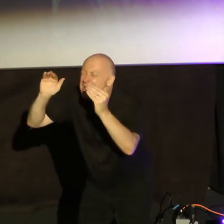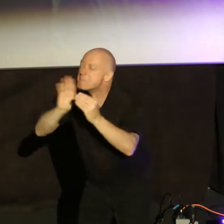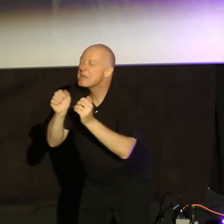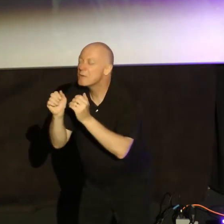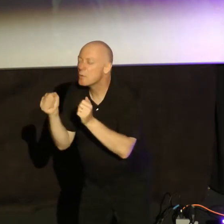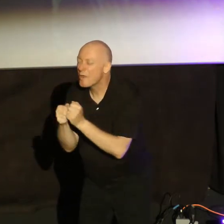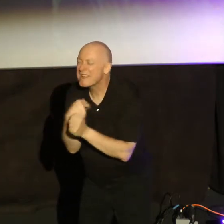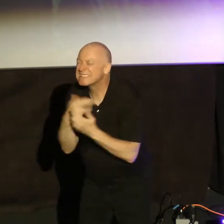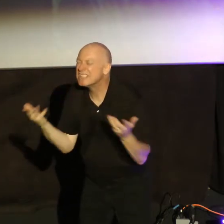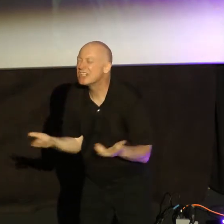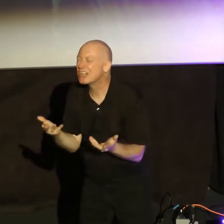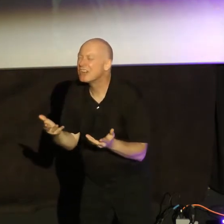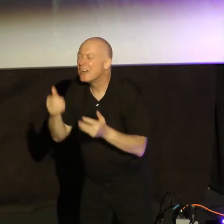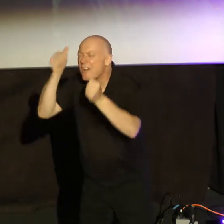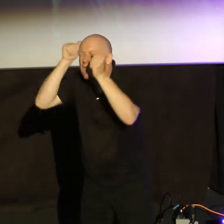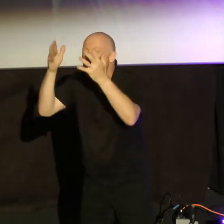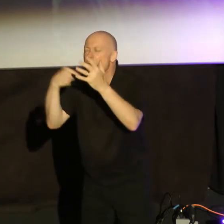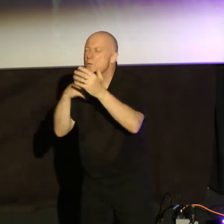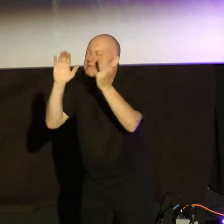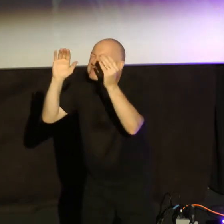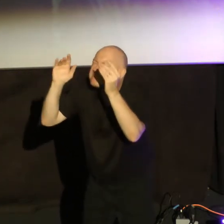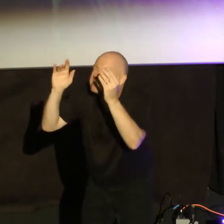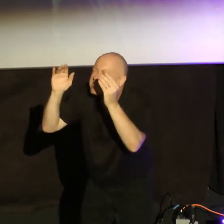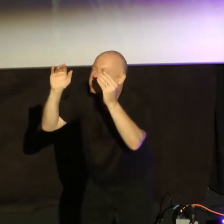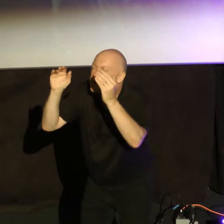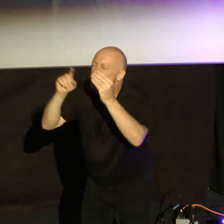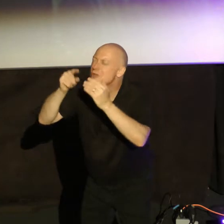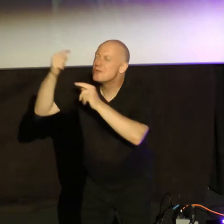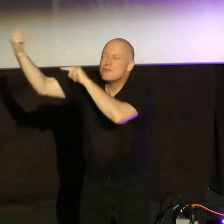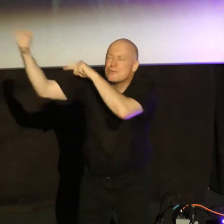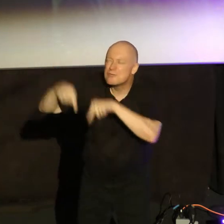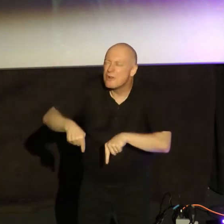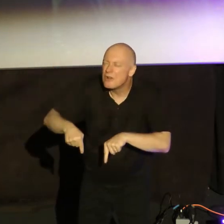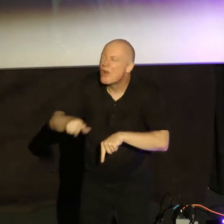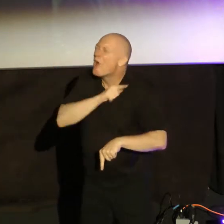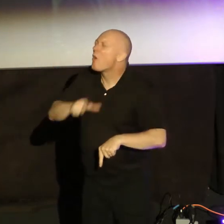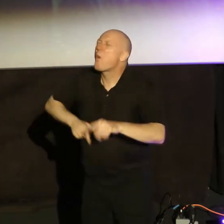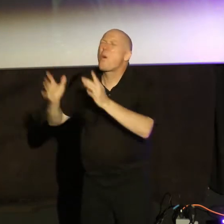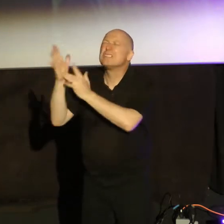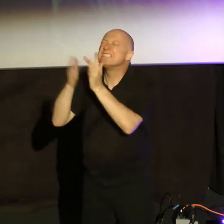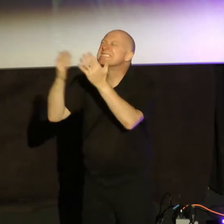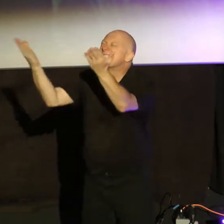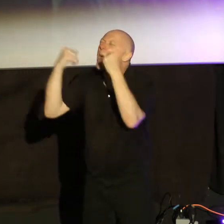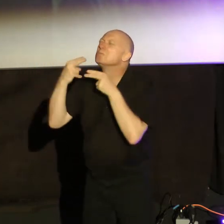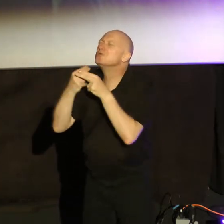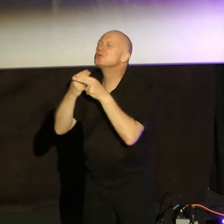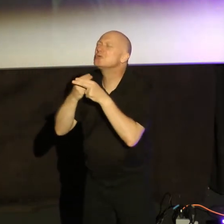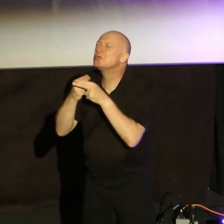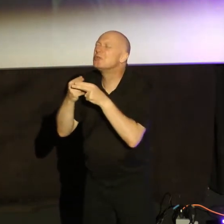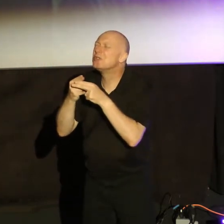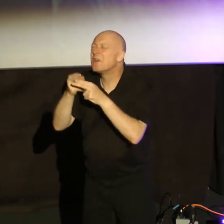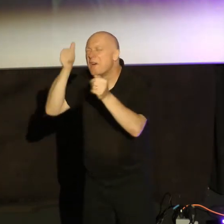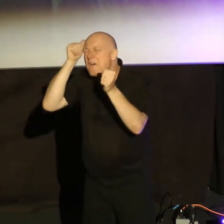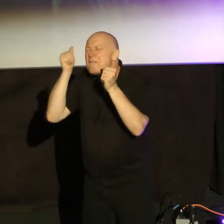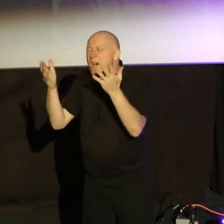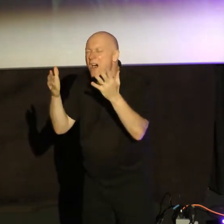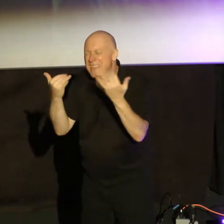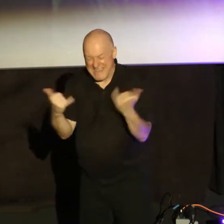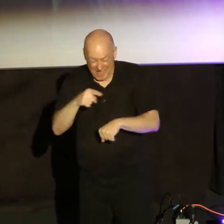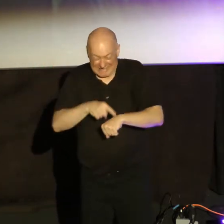us. And Father, anticipating your quick return and saying, Lord, Jesus, come soon. And so Father, with this time that we have, we pray